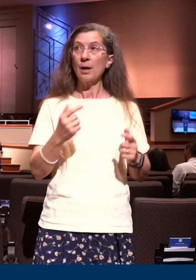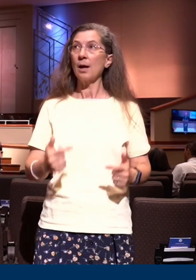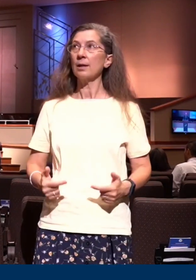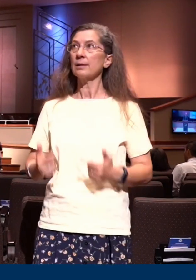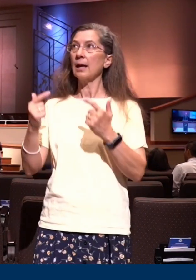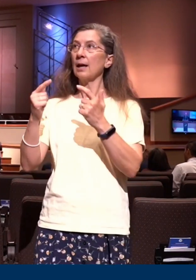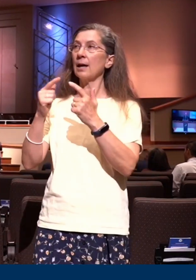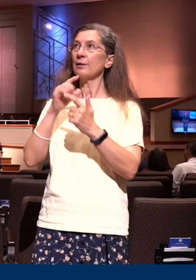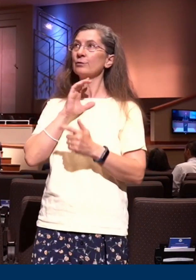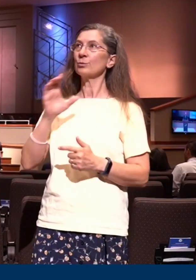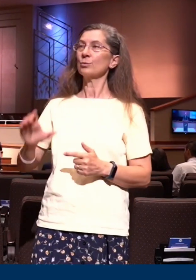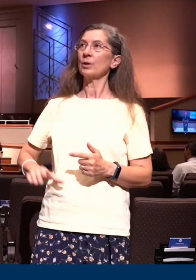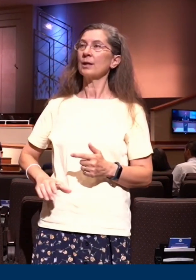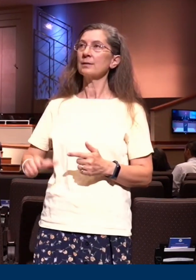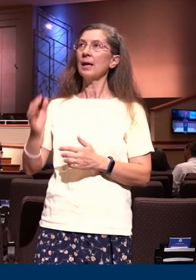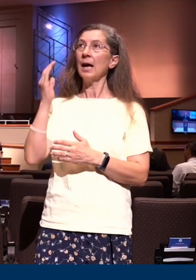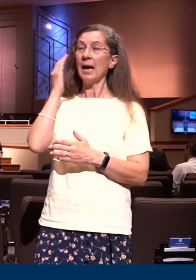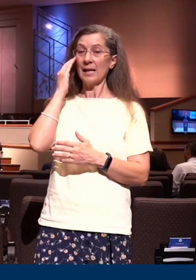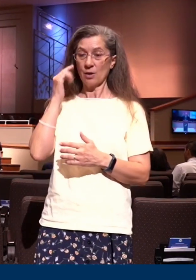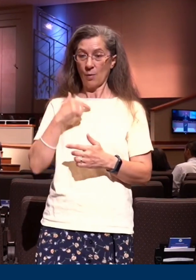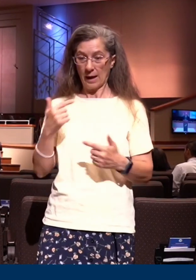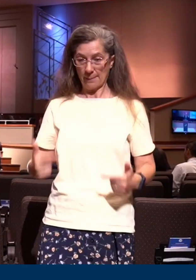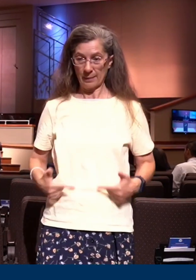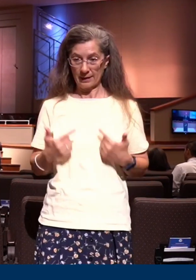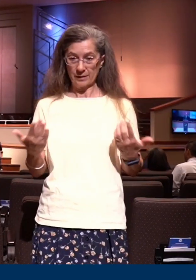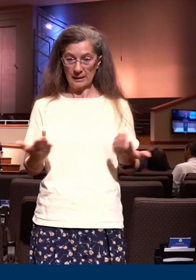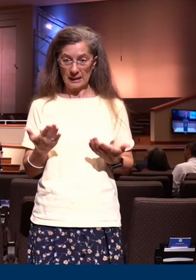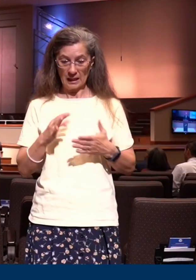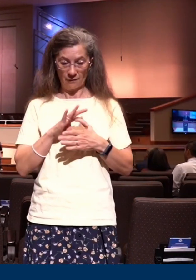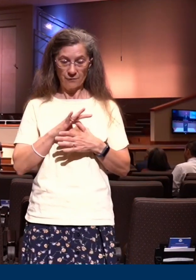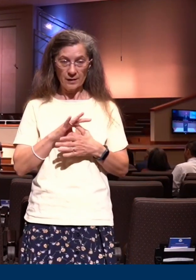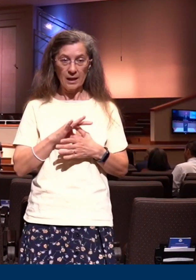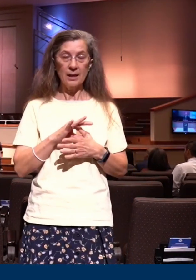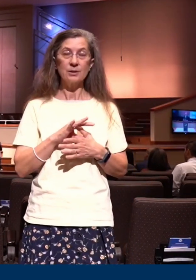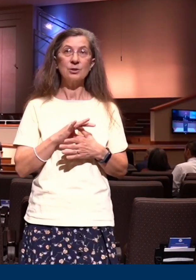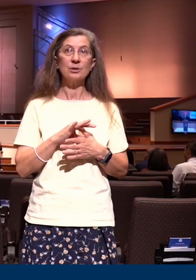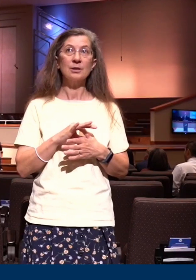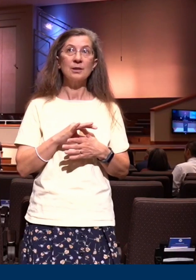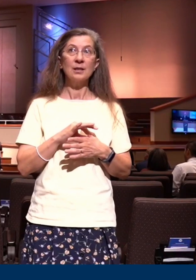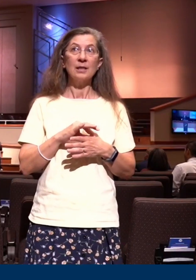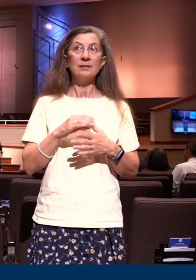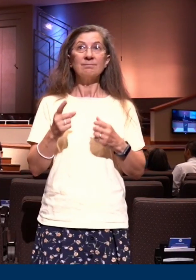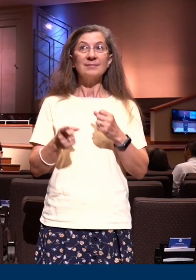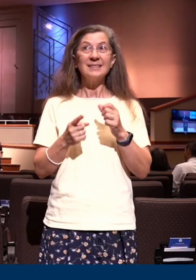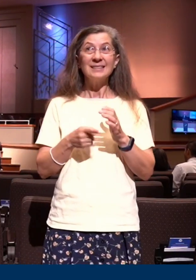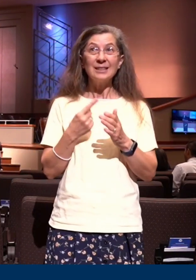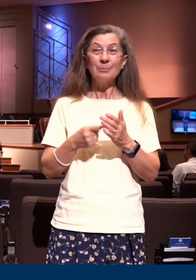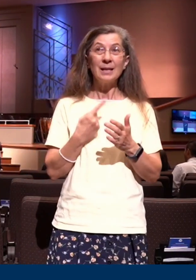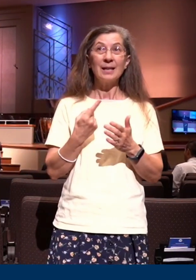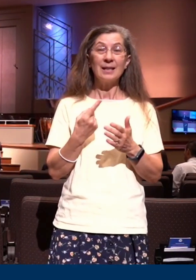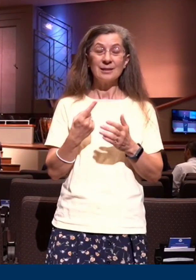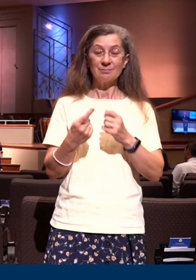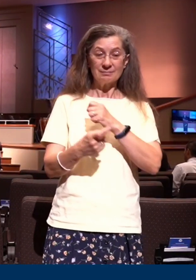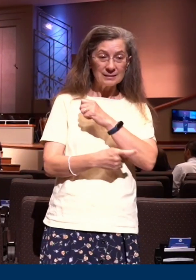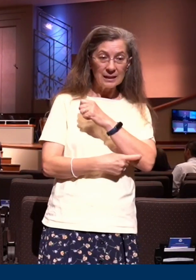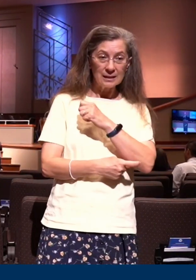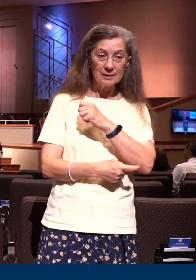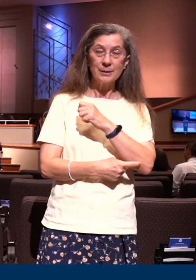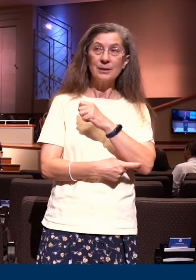and Lord I know I'm still living in this old flesh suit and sometimes there are temptations that come Father lead me not into